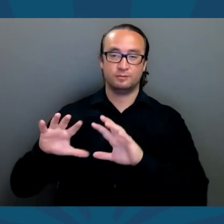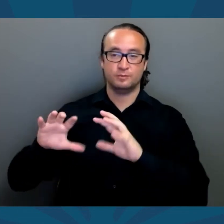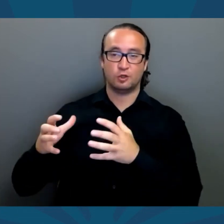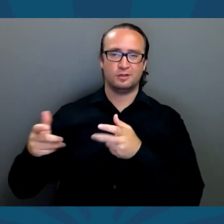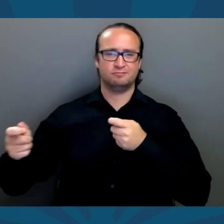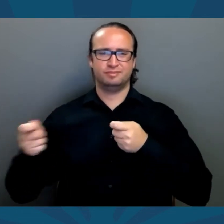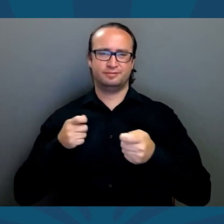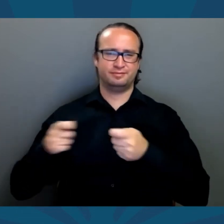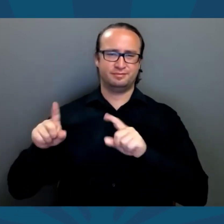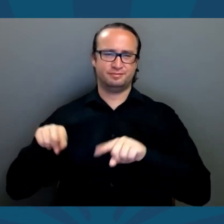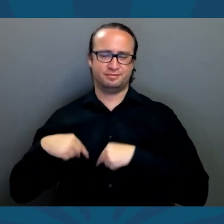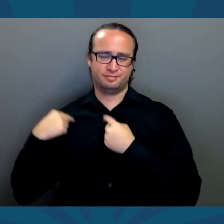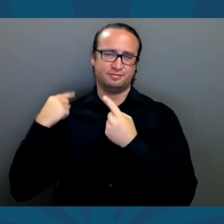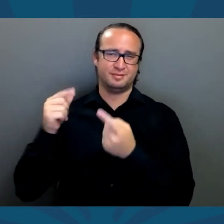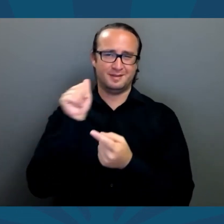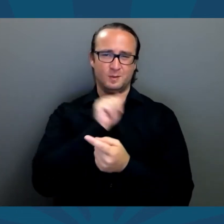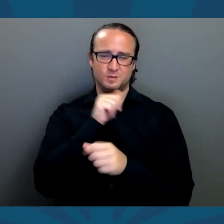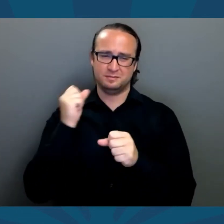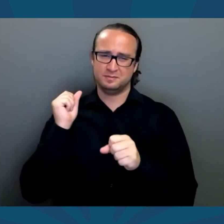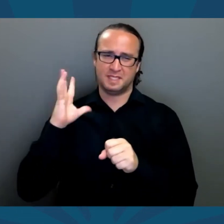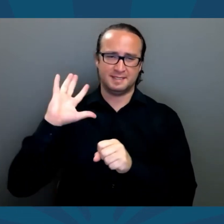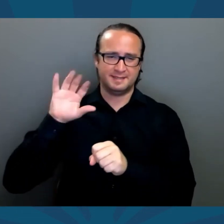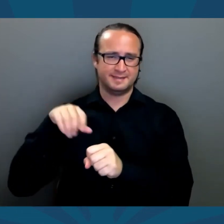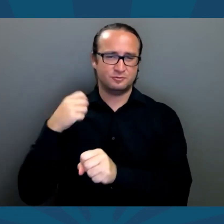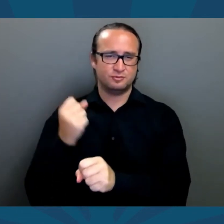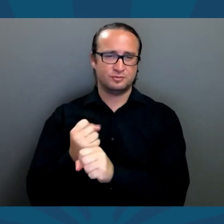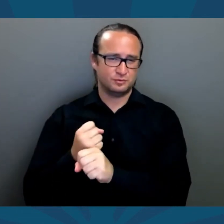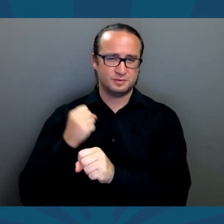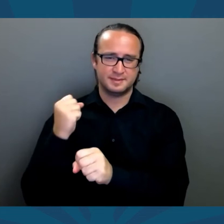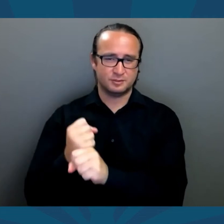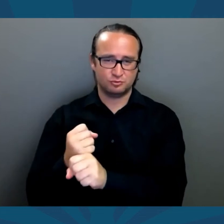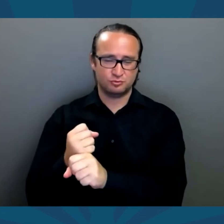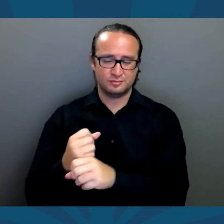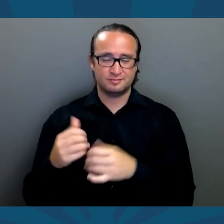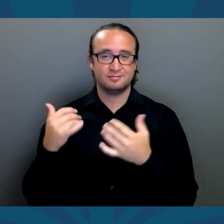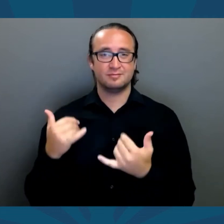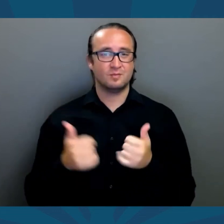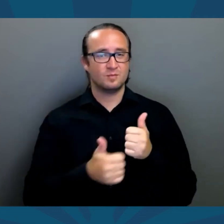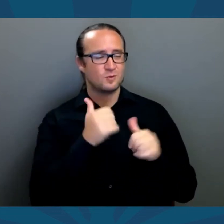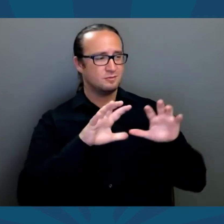securing the to vote.